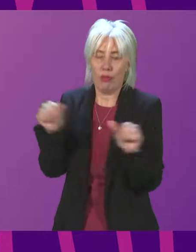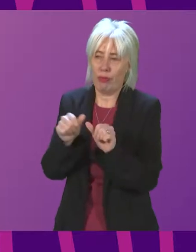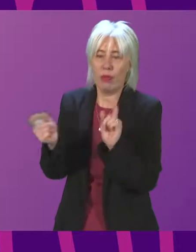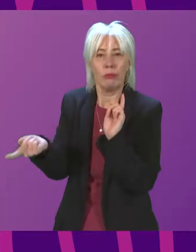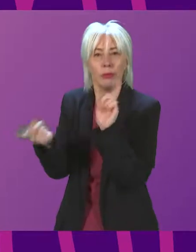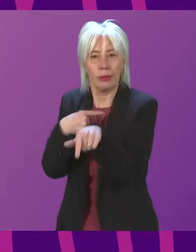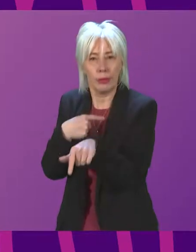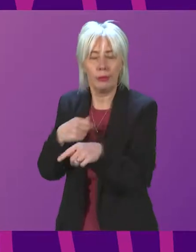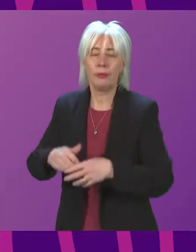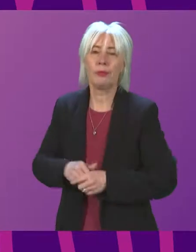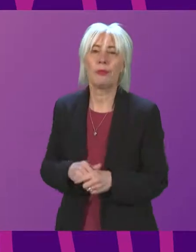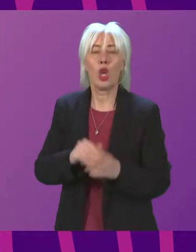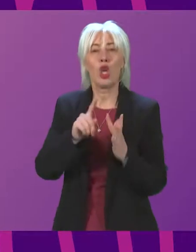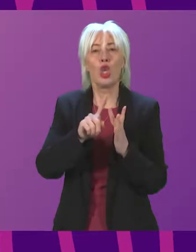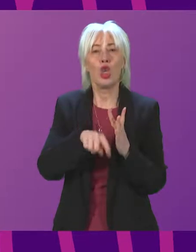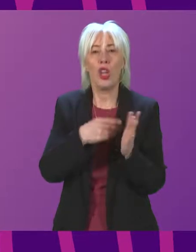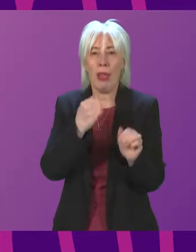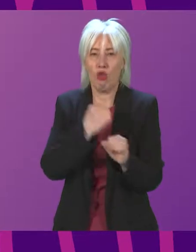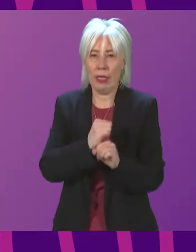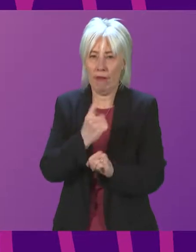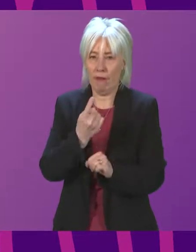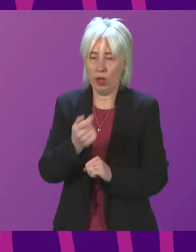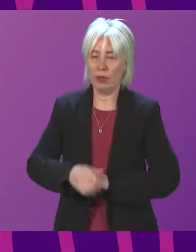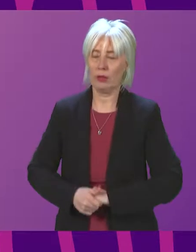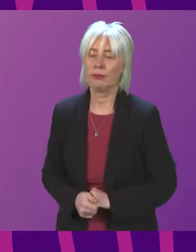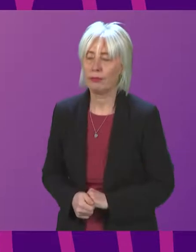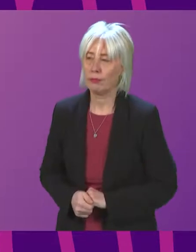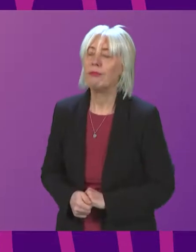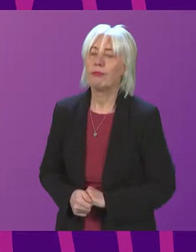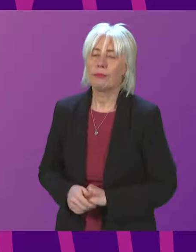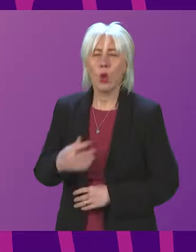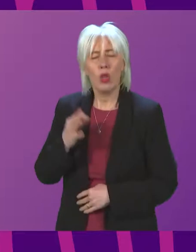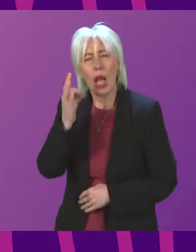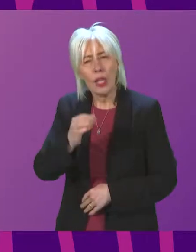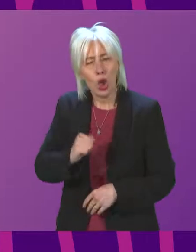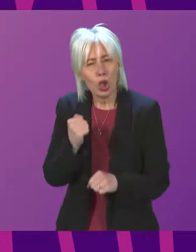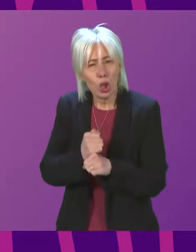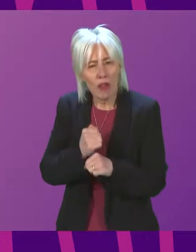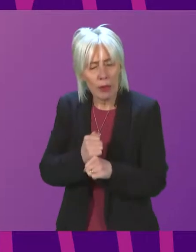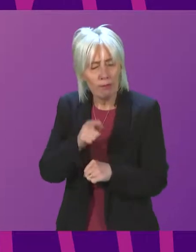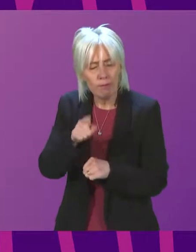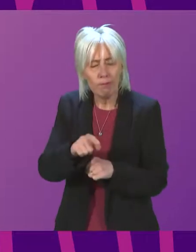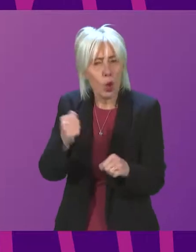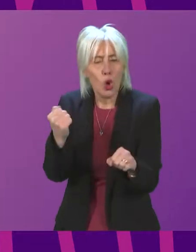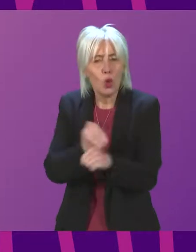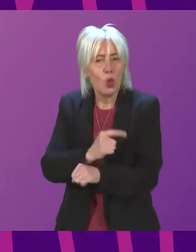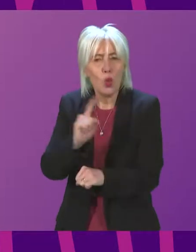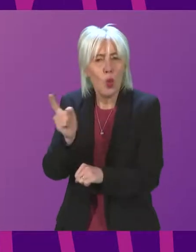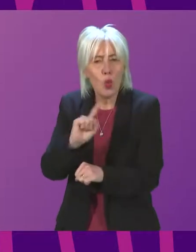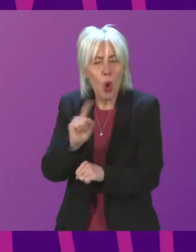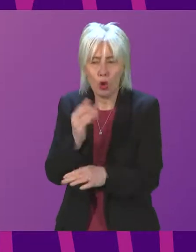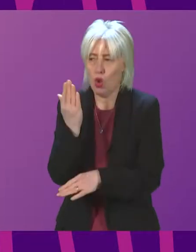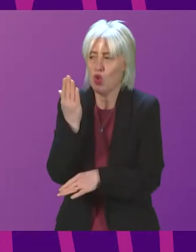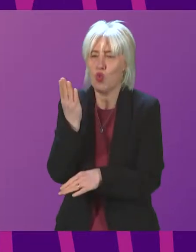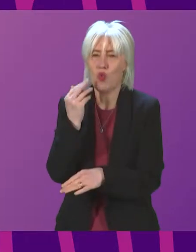at question number one, I call Jamie Green. Thank you, President and Officer. To ask the Scottish Government what action it has taken in response to the most